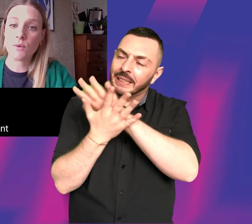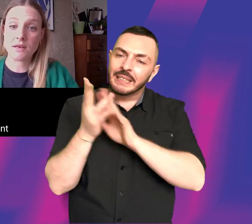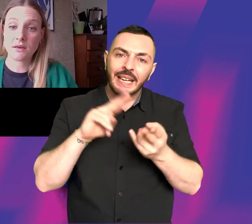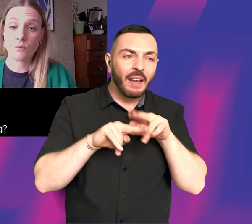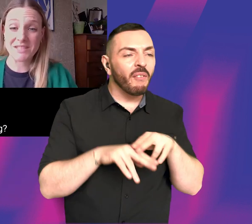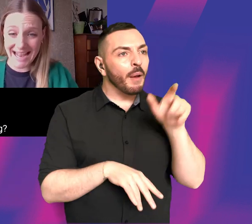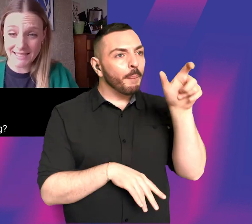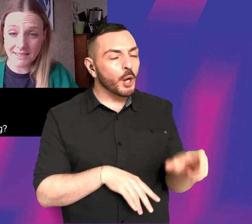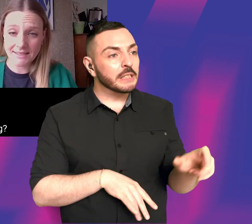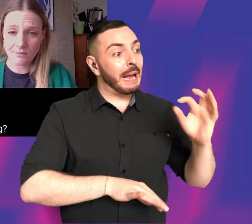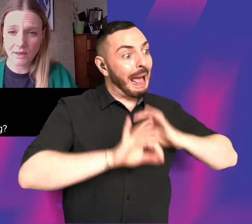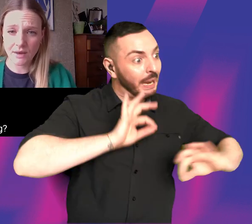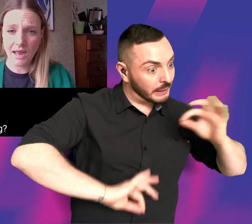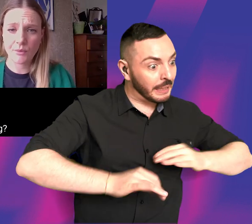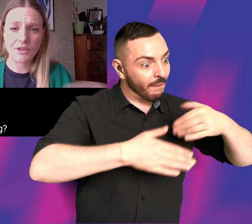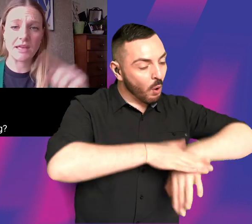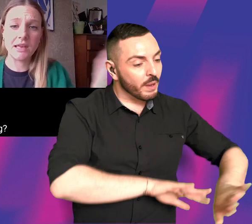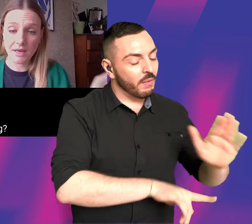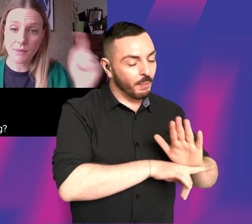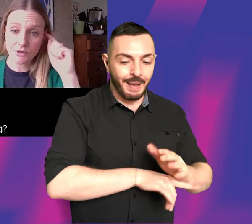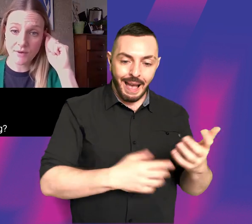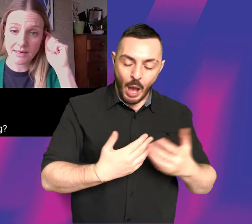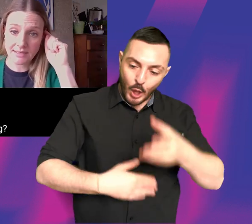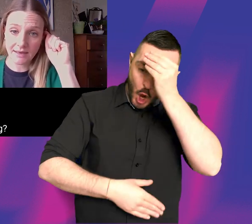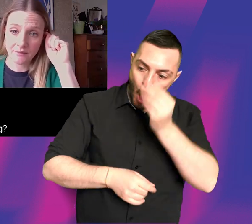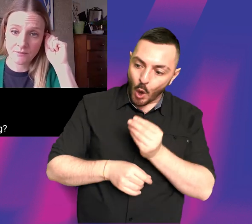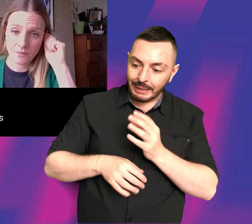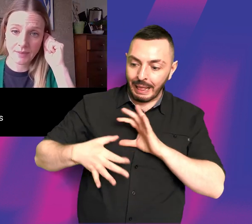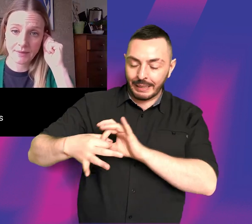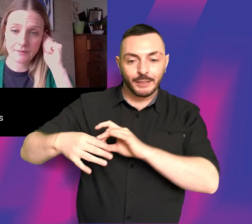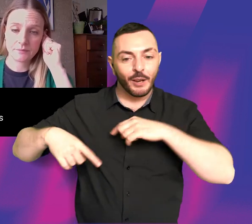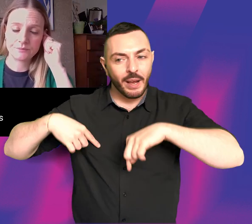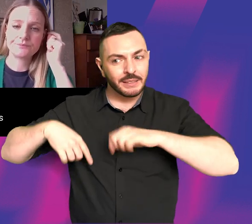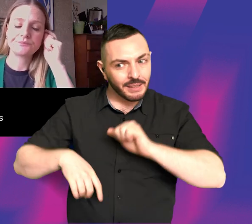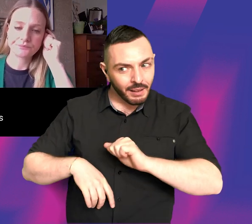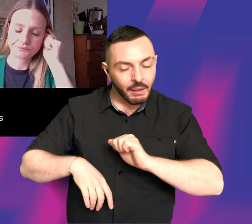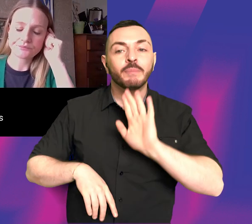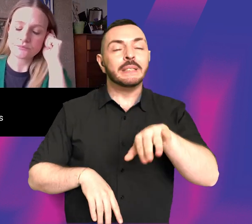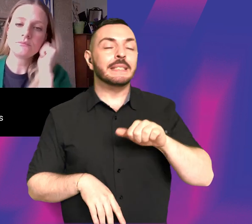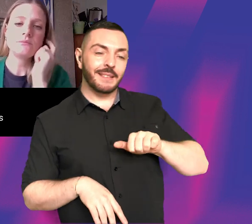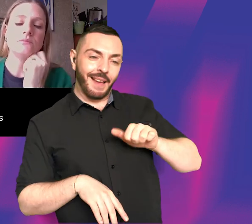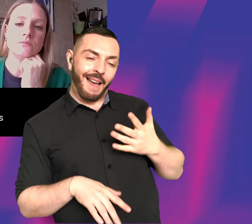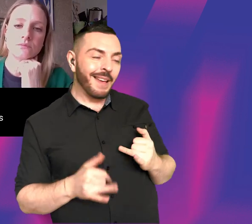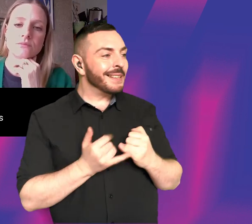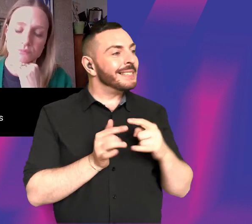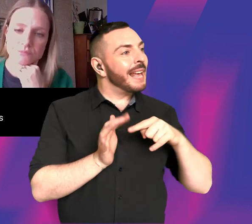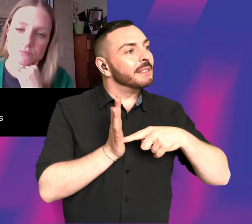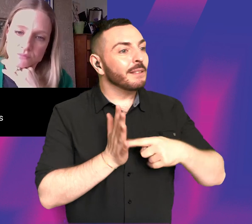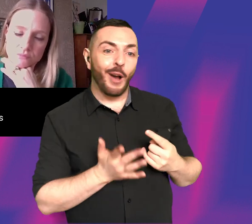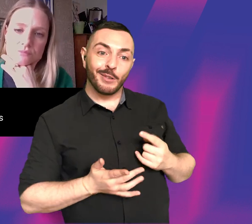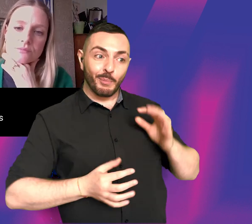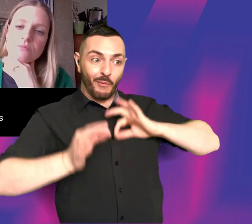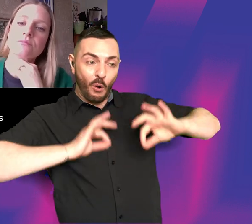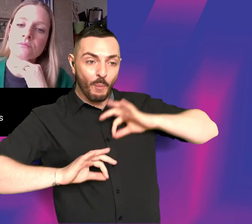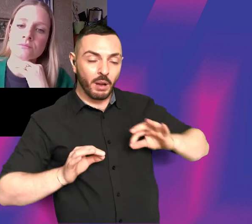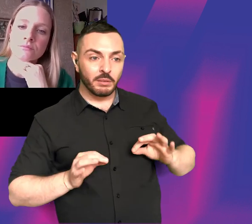if somebody went and was acting in something, how would they learn about directing? Yeah. Yeah. If you find yourself on a set and as a performer or in a